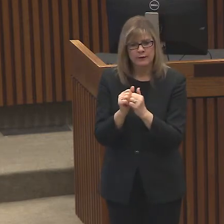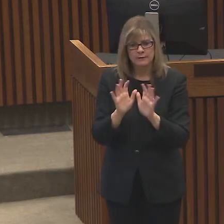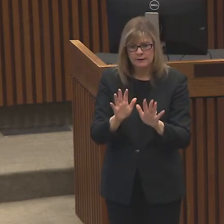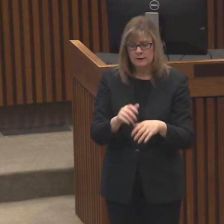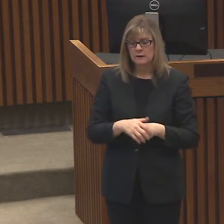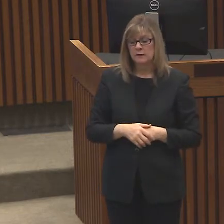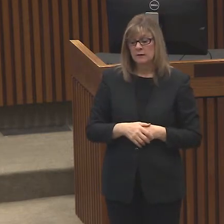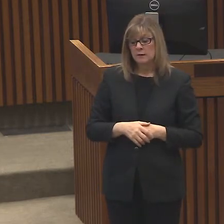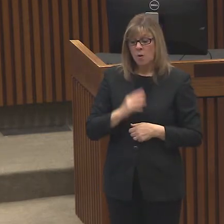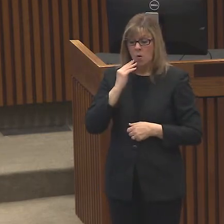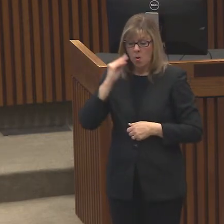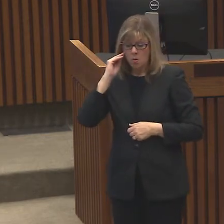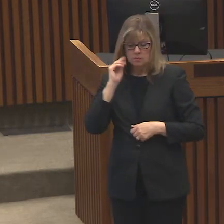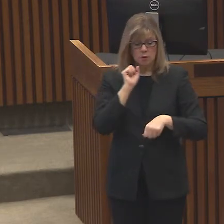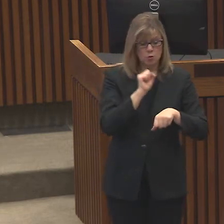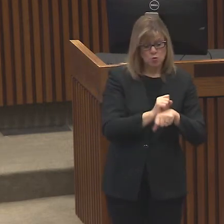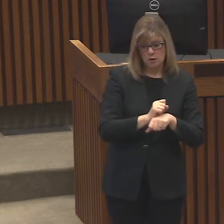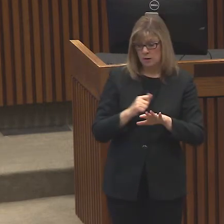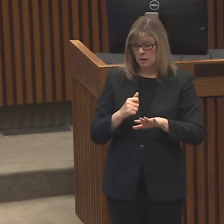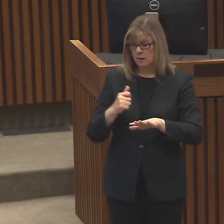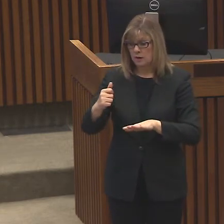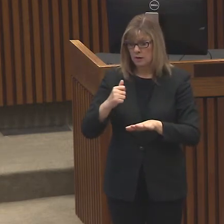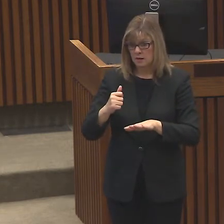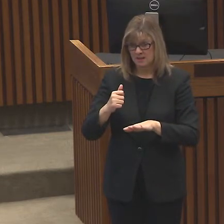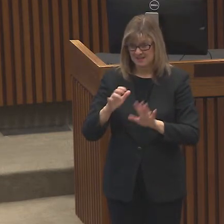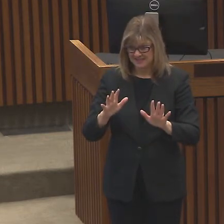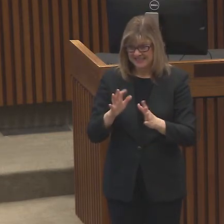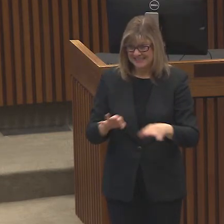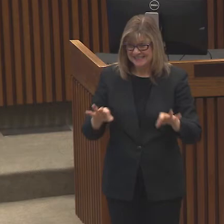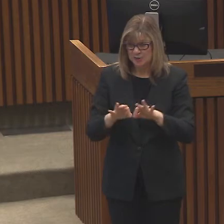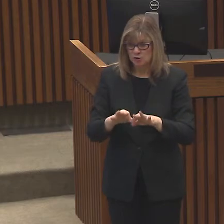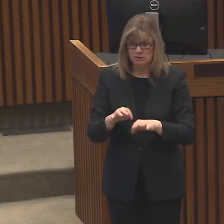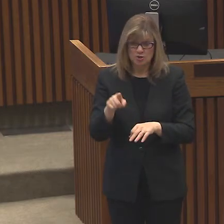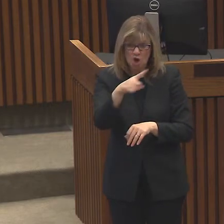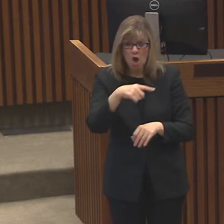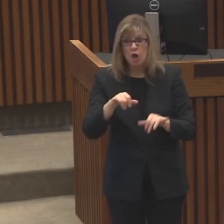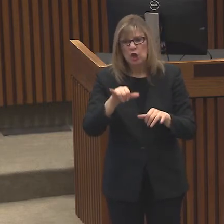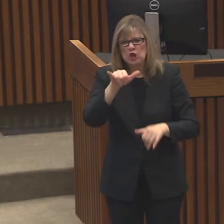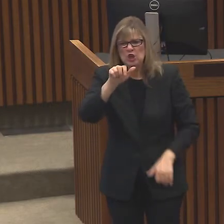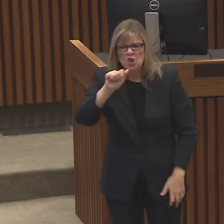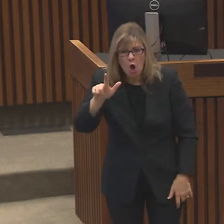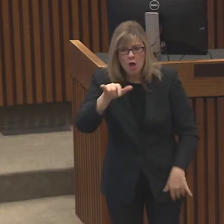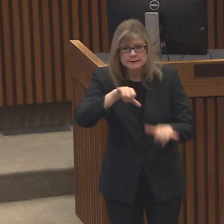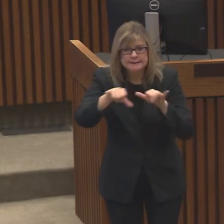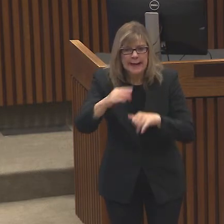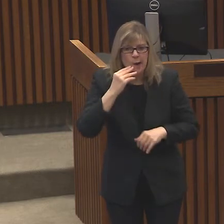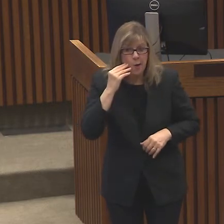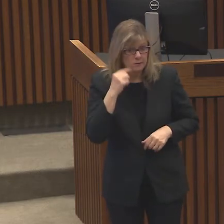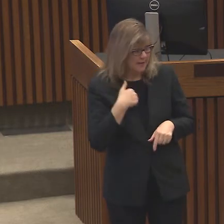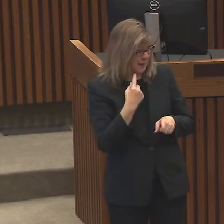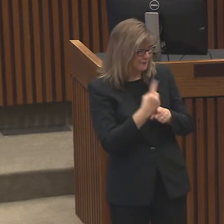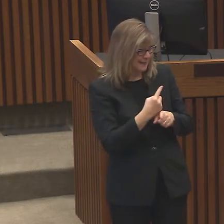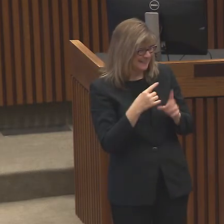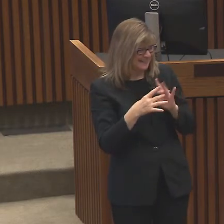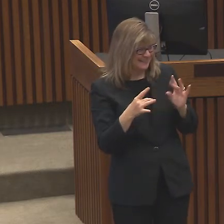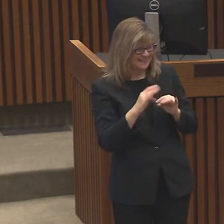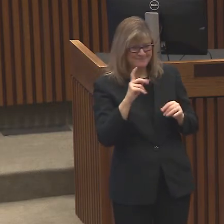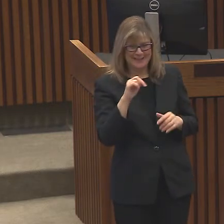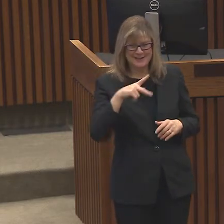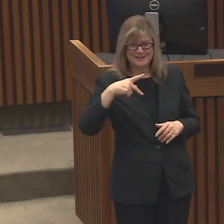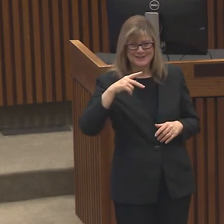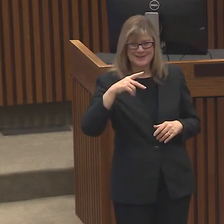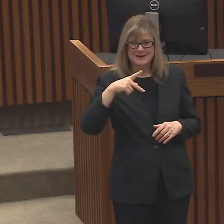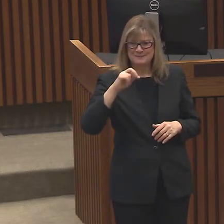Y'all stay home. Did I get that right, Mayor Price? Y'all stay home. And let's come together to take care of